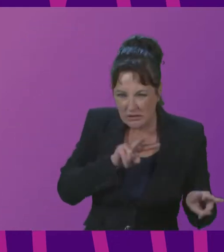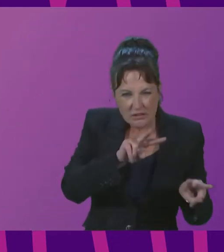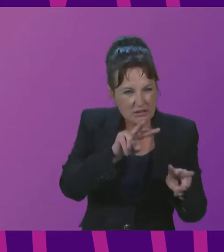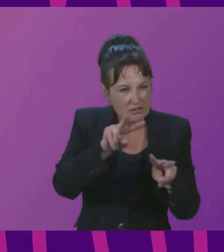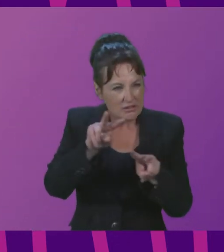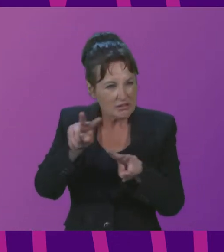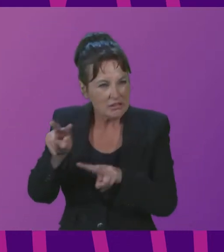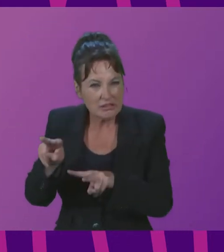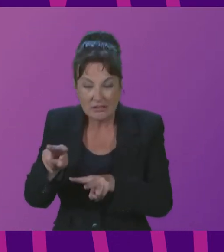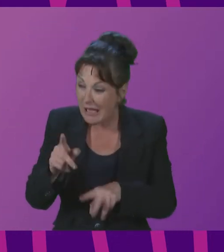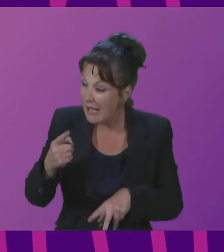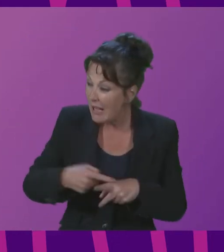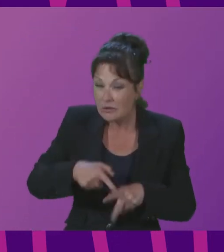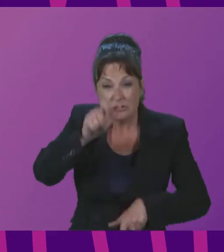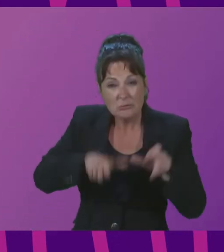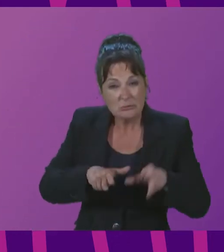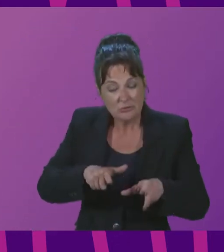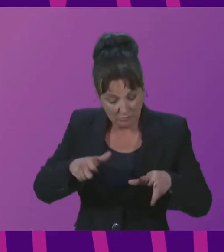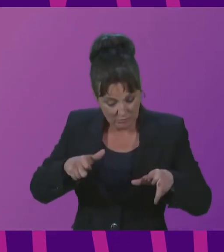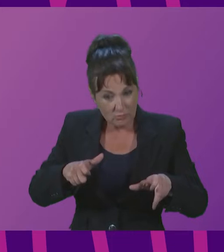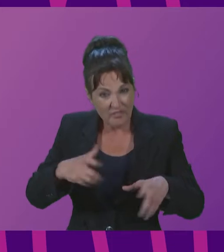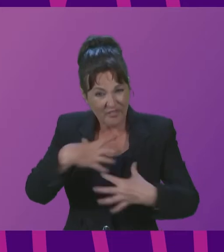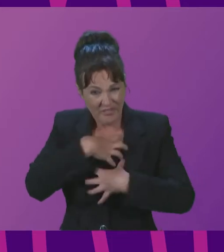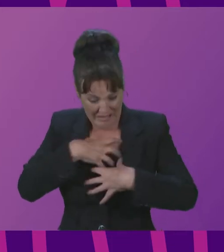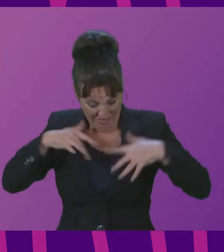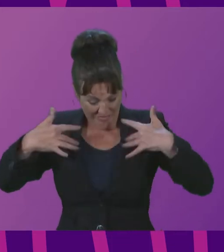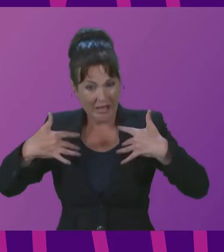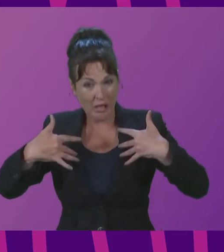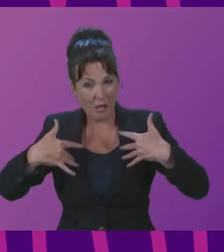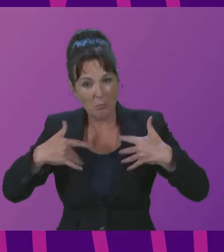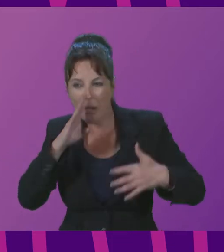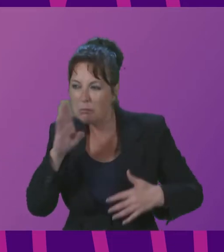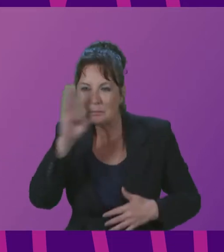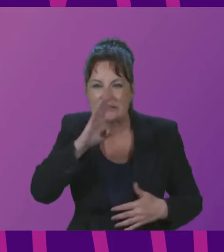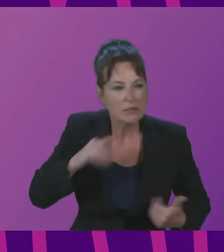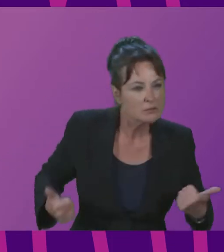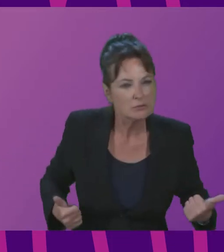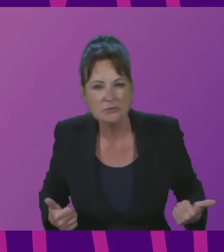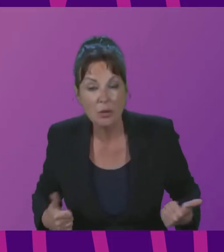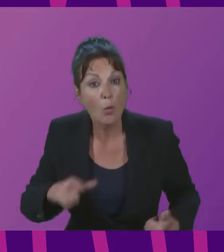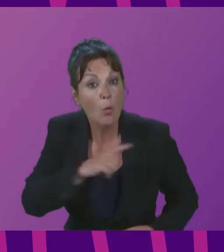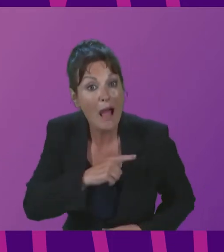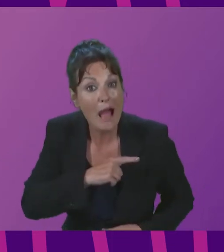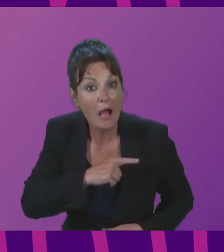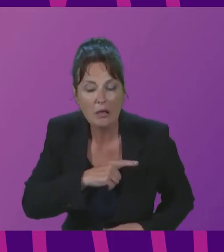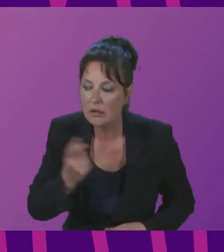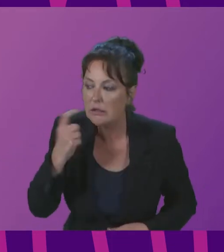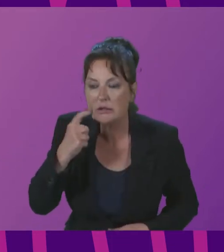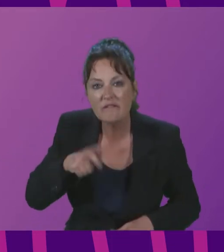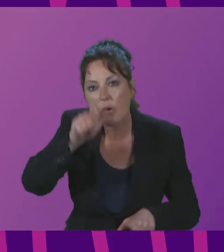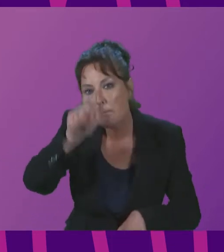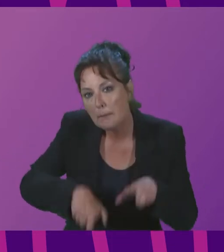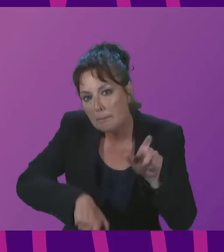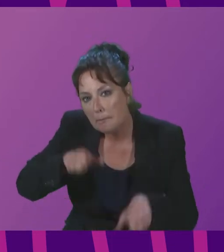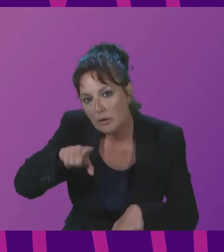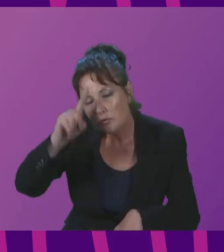in anarchy styled by uncertainty because it is easier to imagine the end of the world than the end